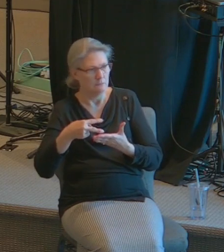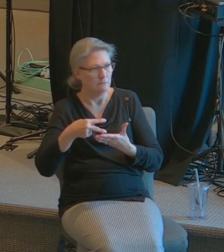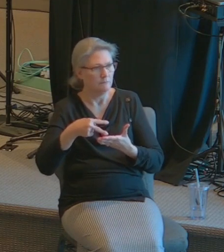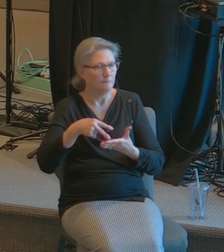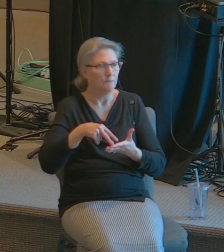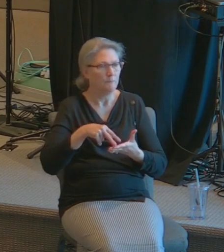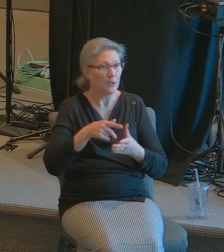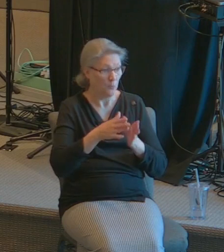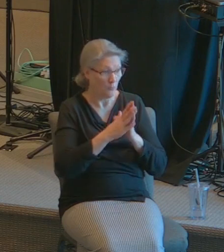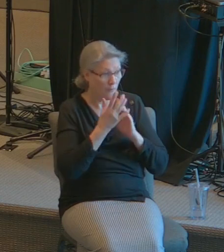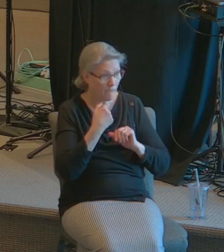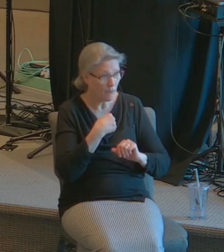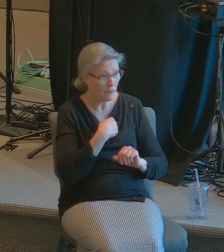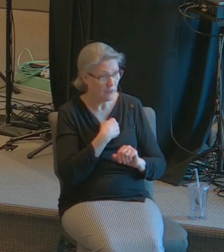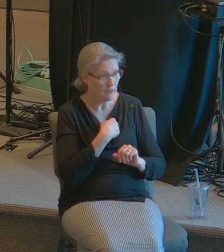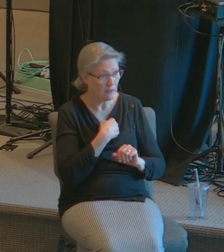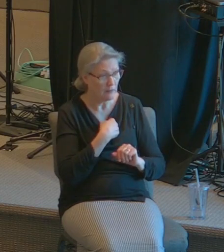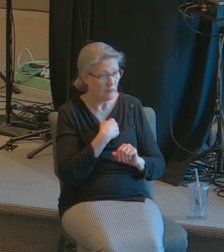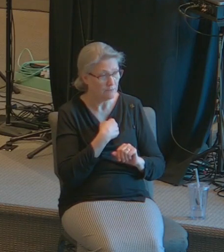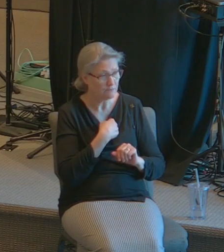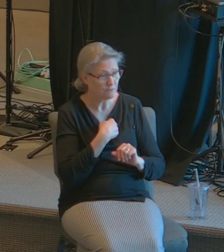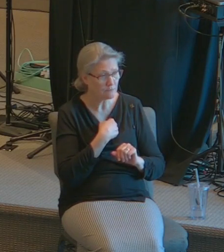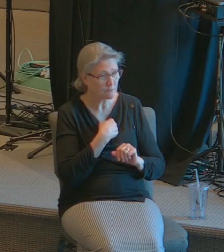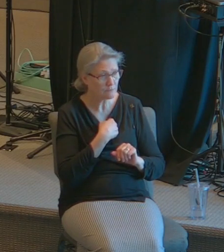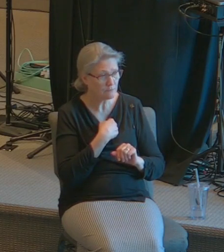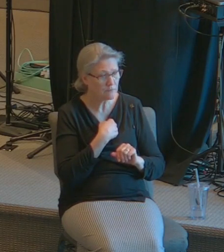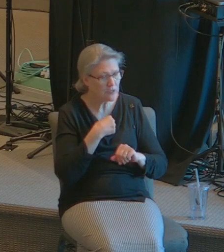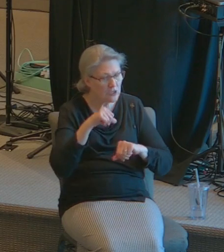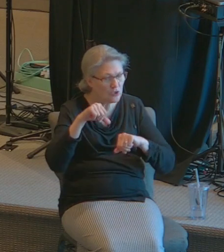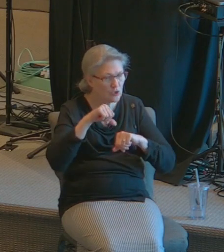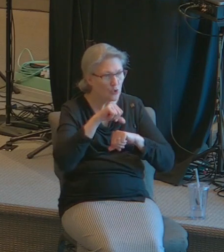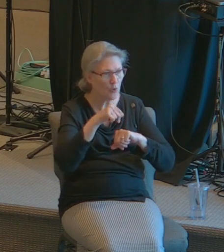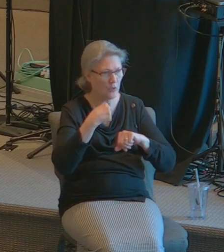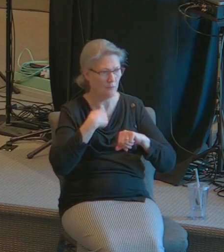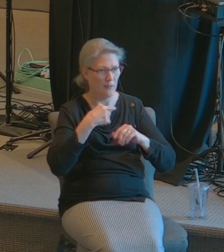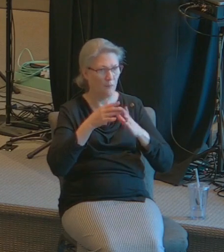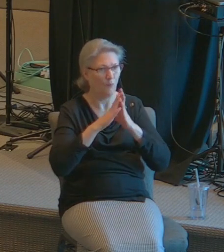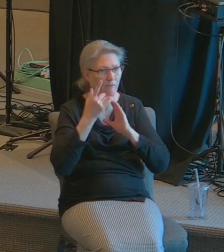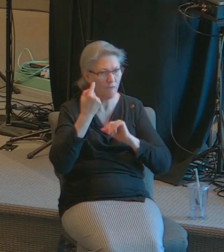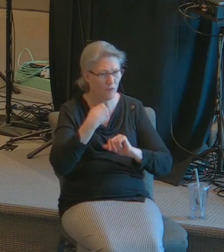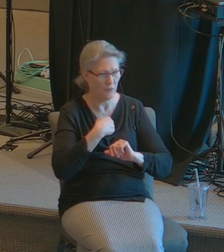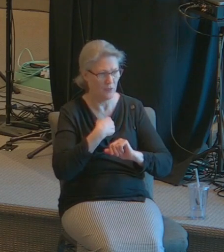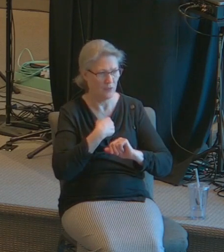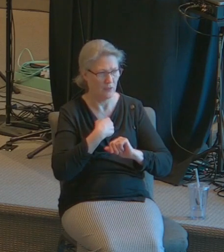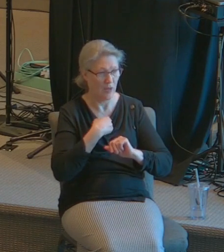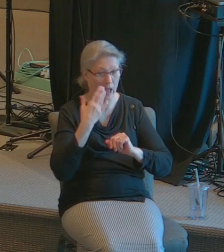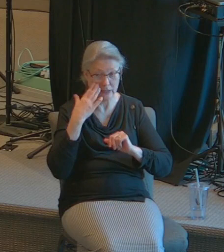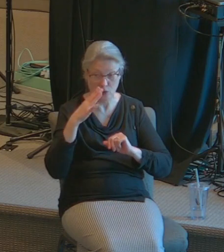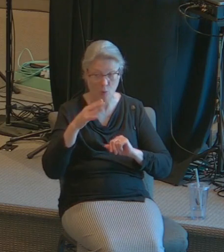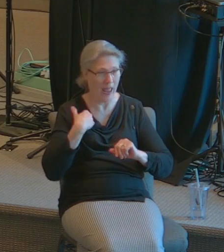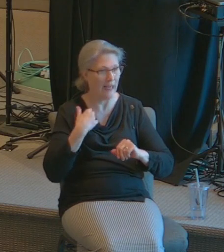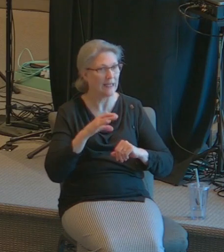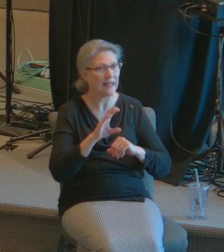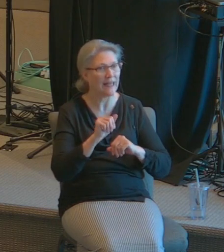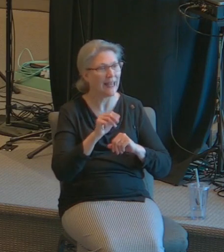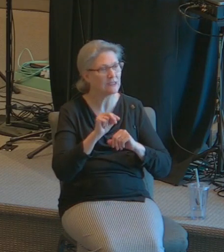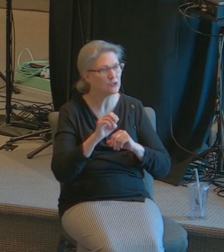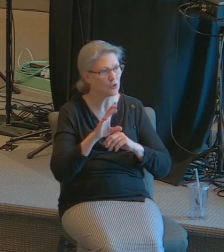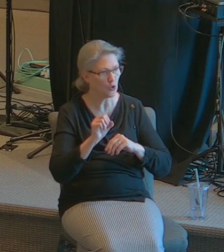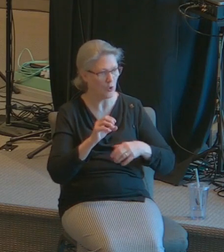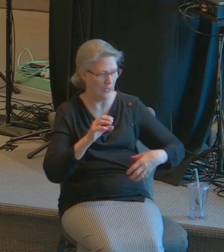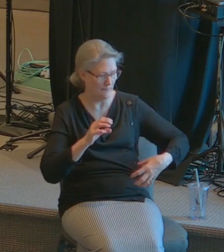but you prayed for me you anointed me and prayed for me I didn't know I had a cancer